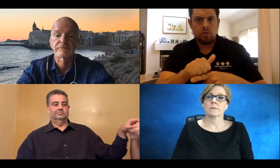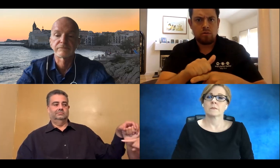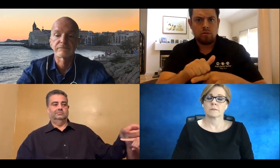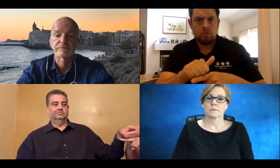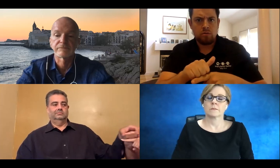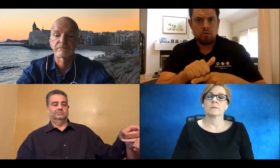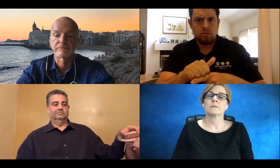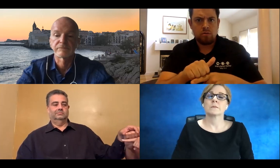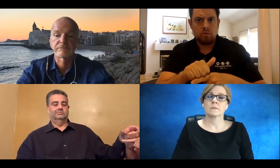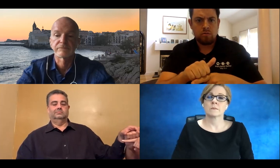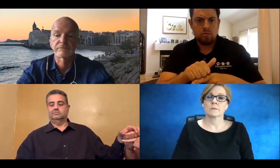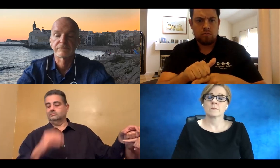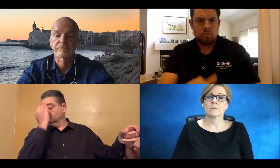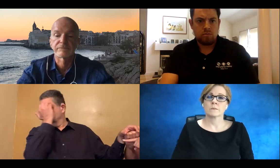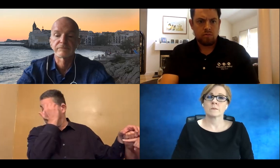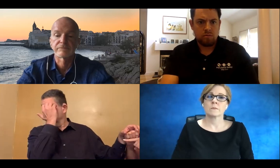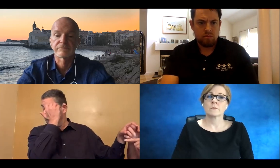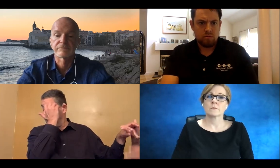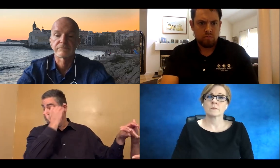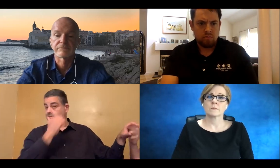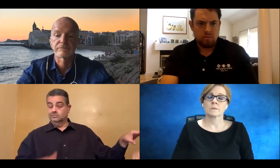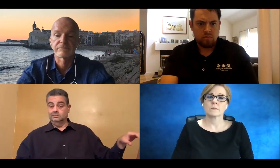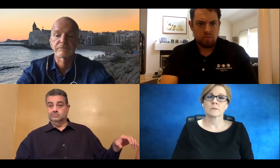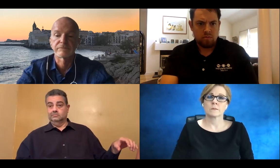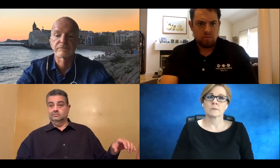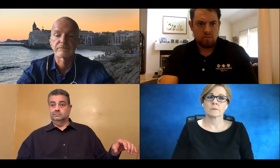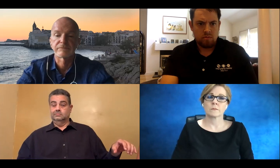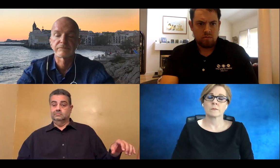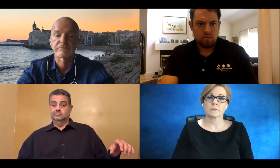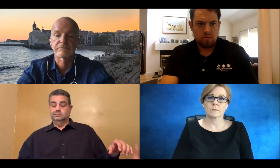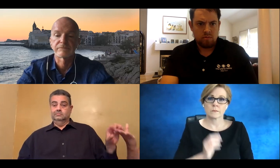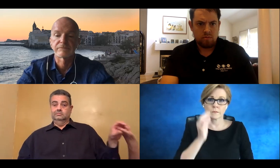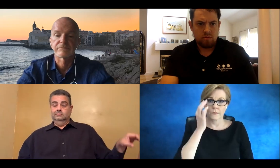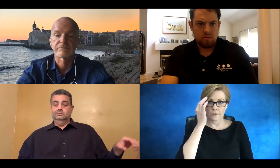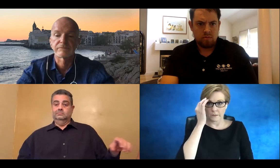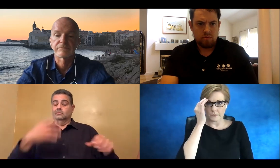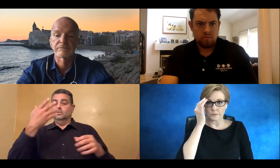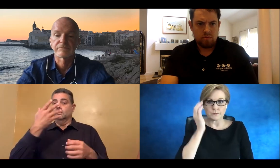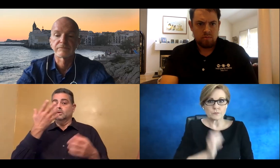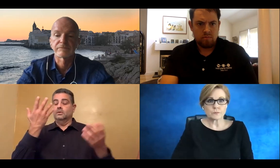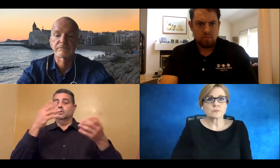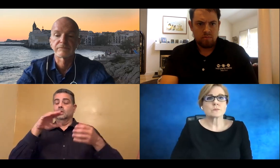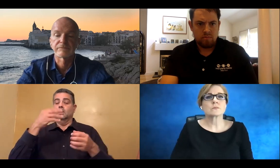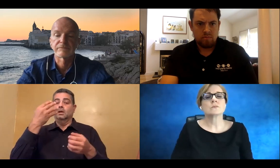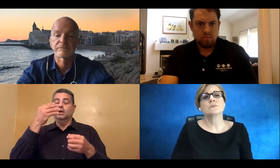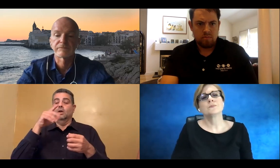One asks who's responsible for providing training as you roll MMX out in different places.